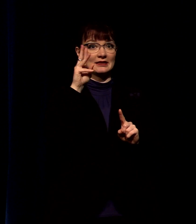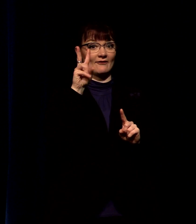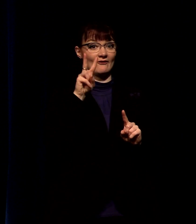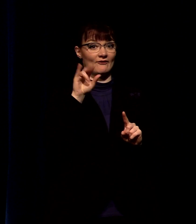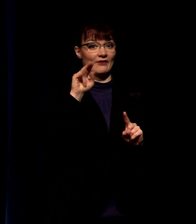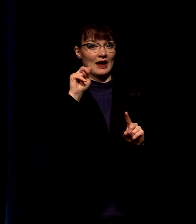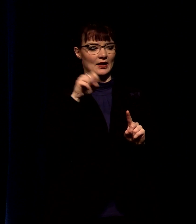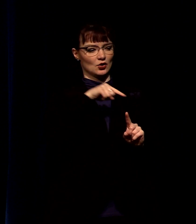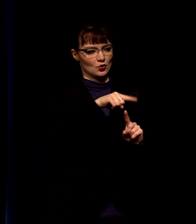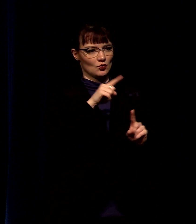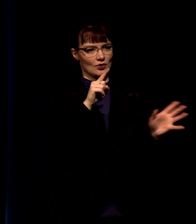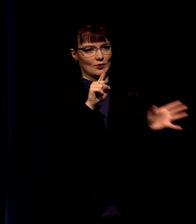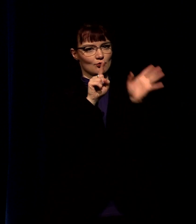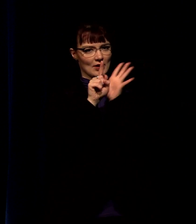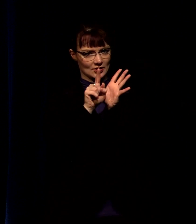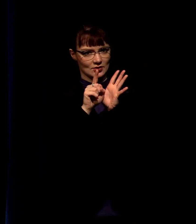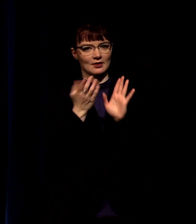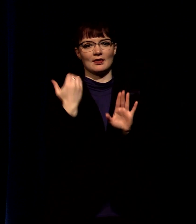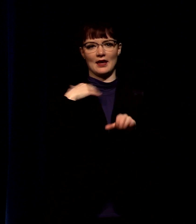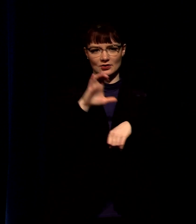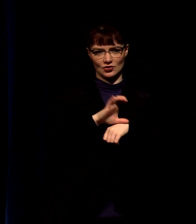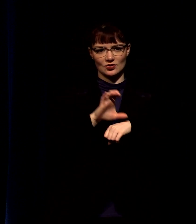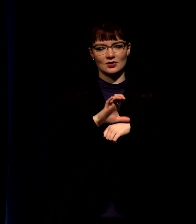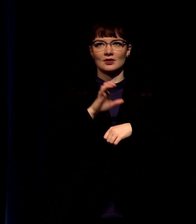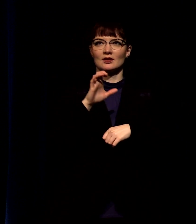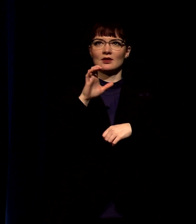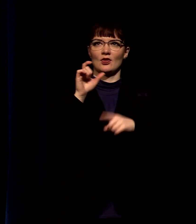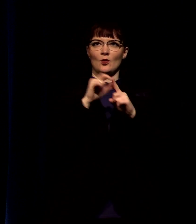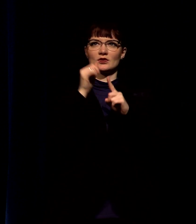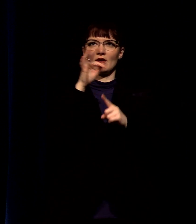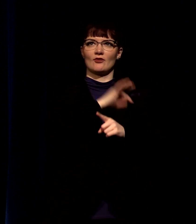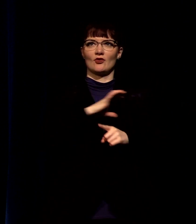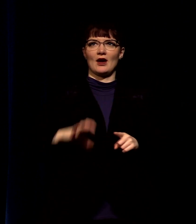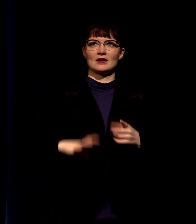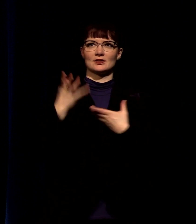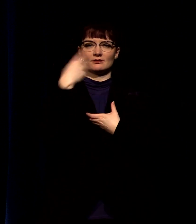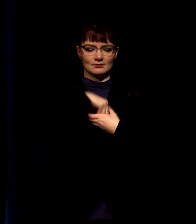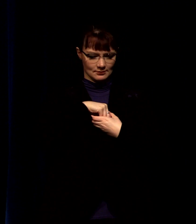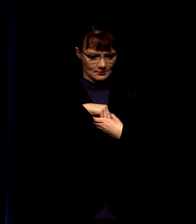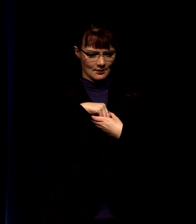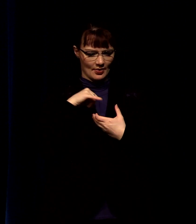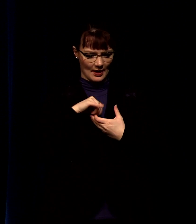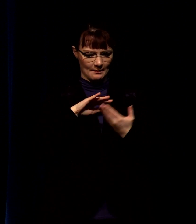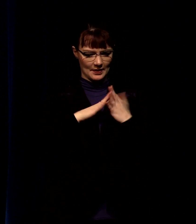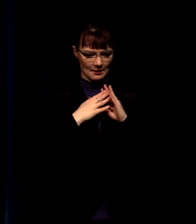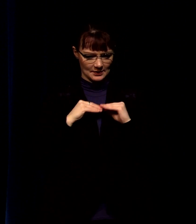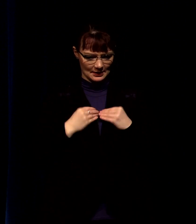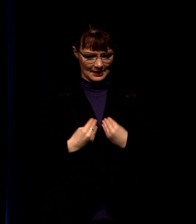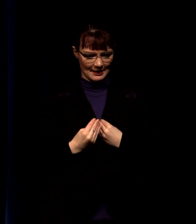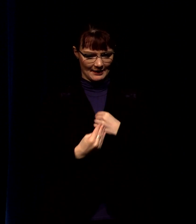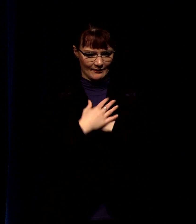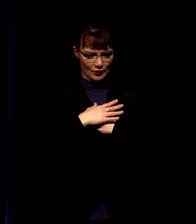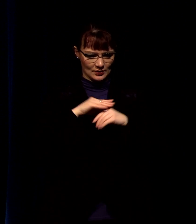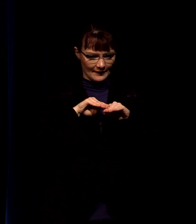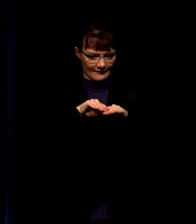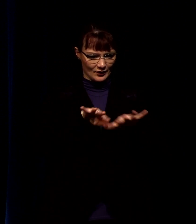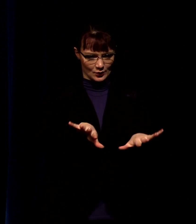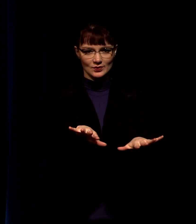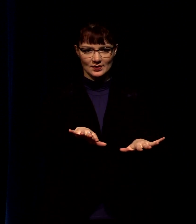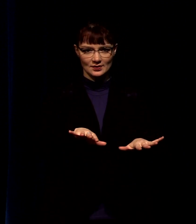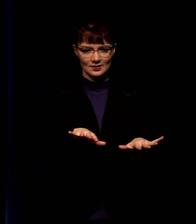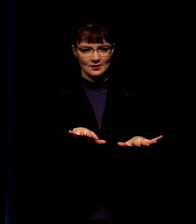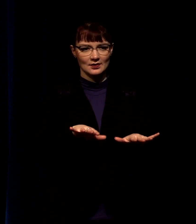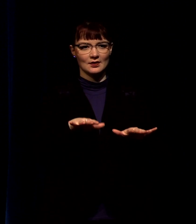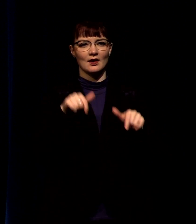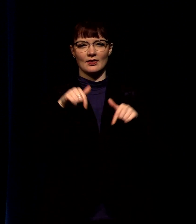last service it was let the words of christ dwelling dwelling you richly to the point that actually influences you and how you live it isn't just about